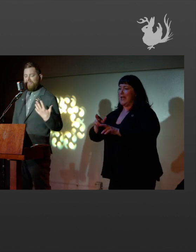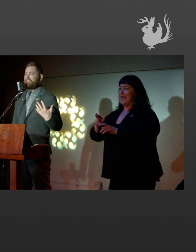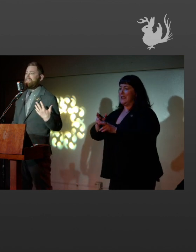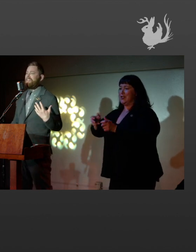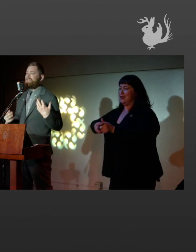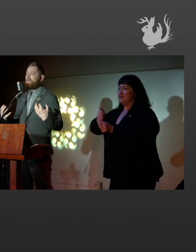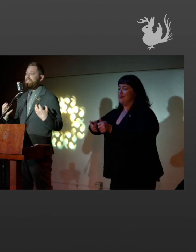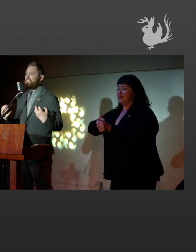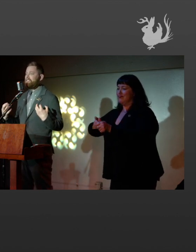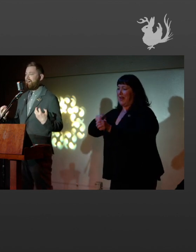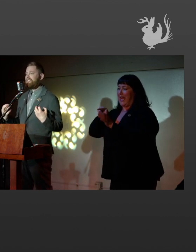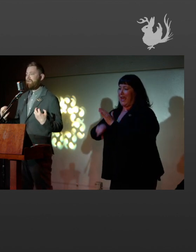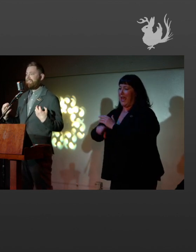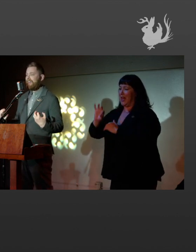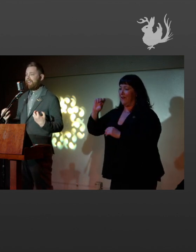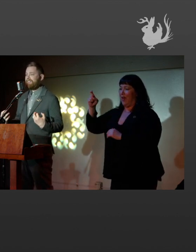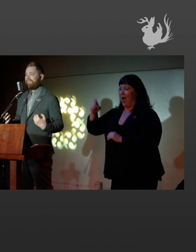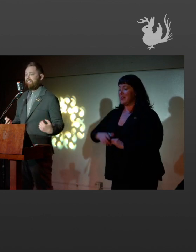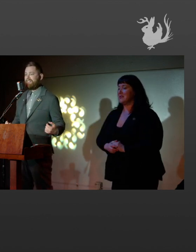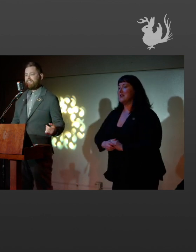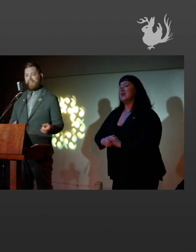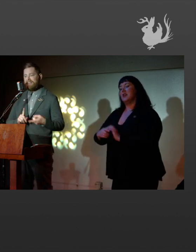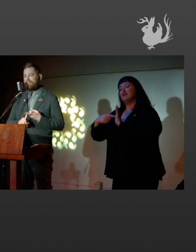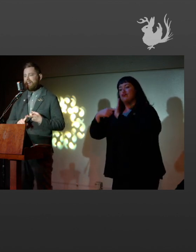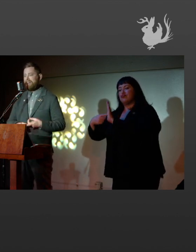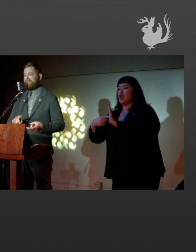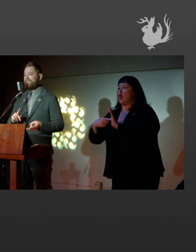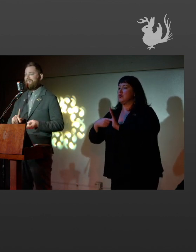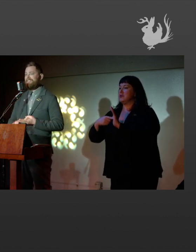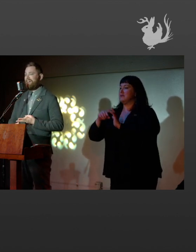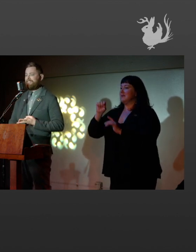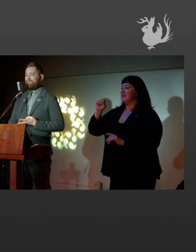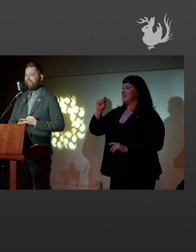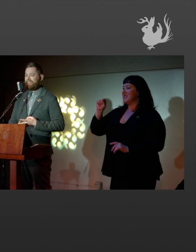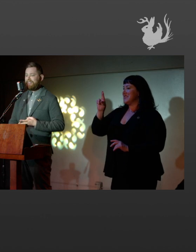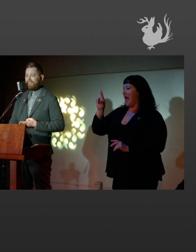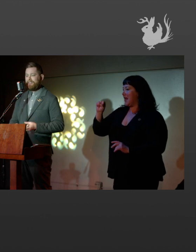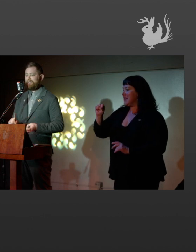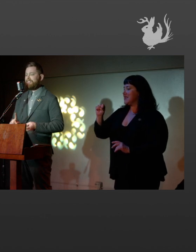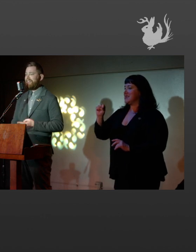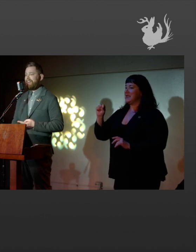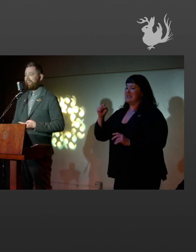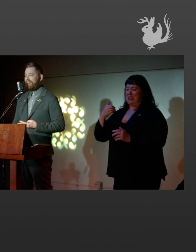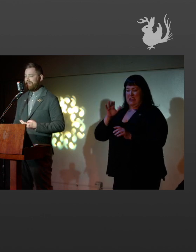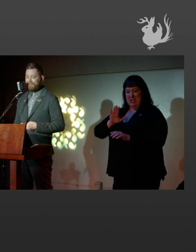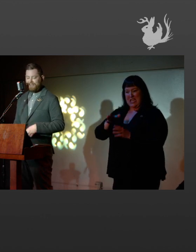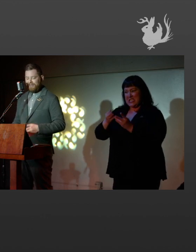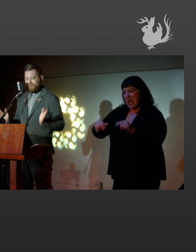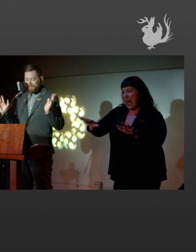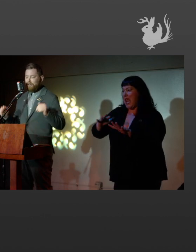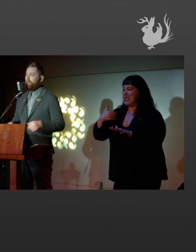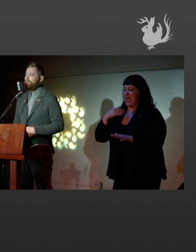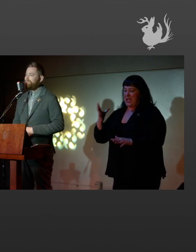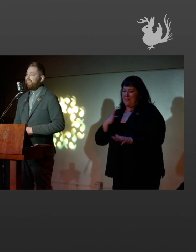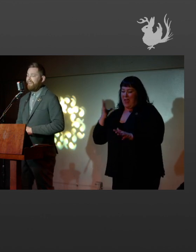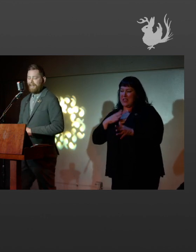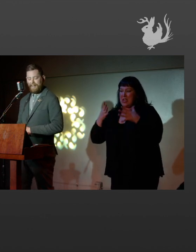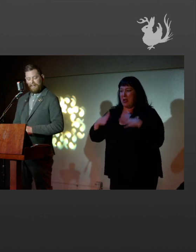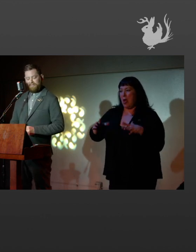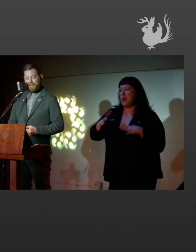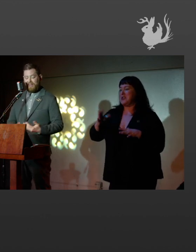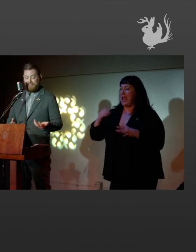And this is really just talks about status. It's his land. He's got some fancy clothes. He's got a gun. It's cool.